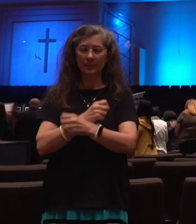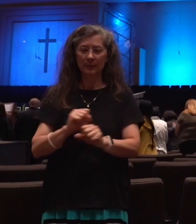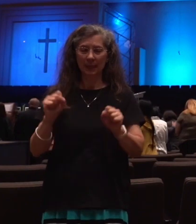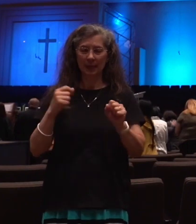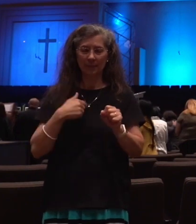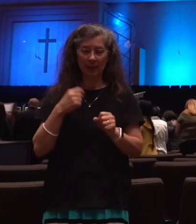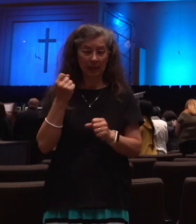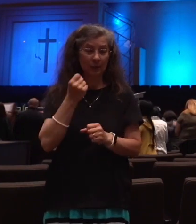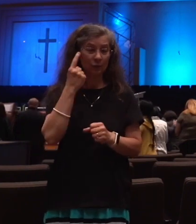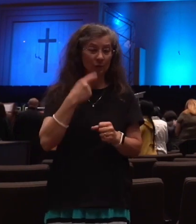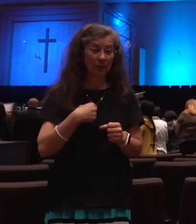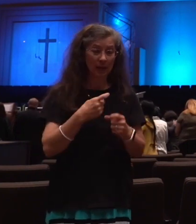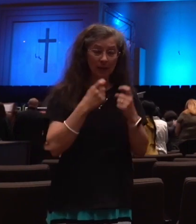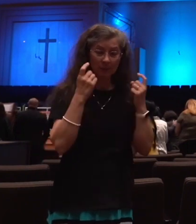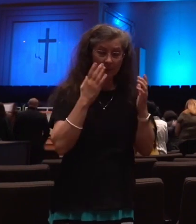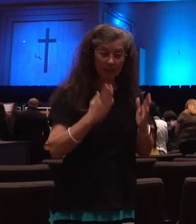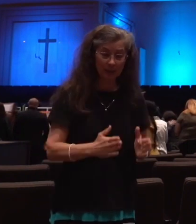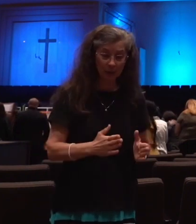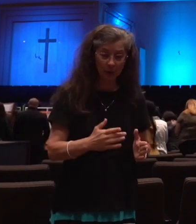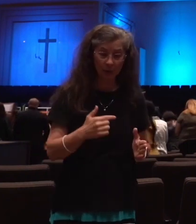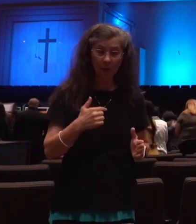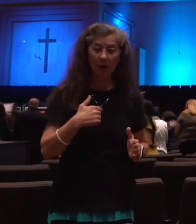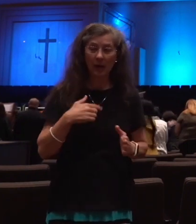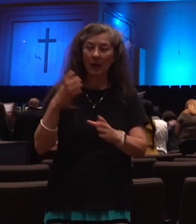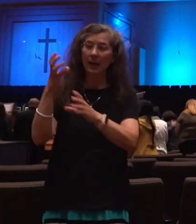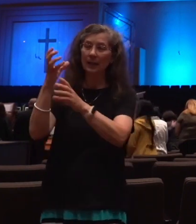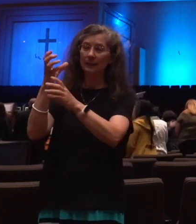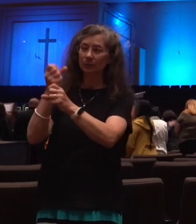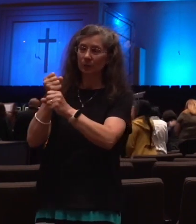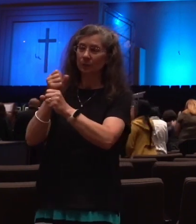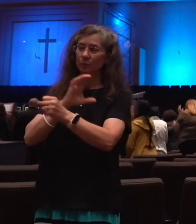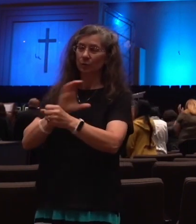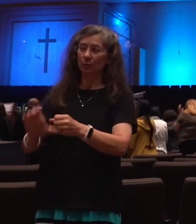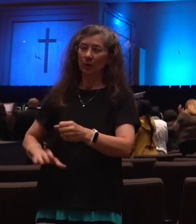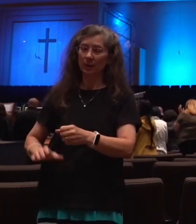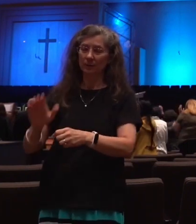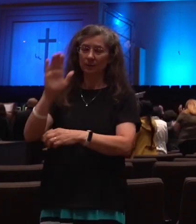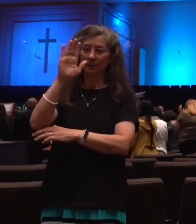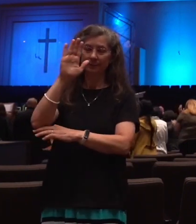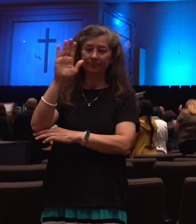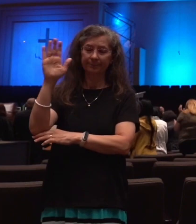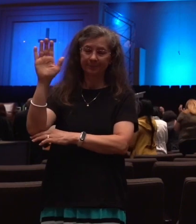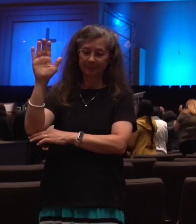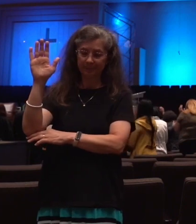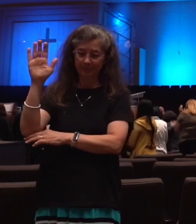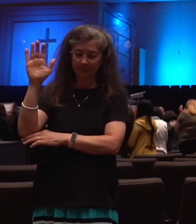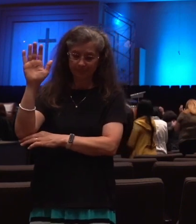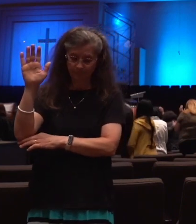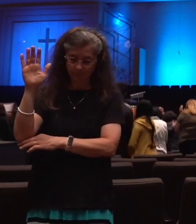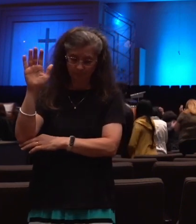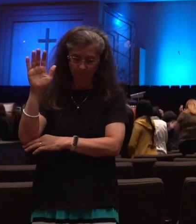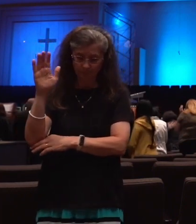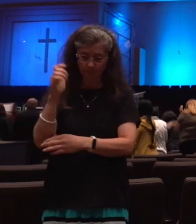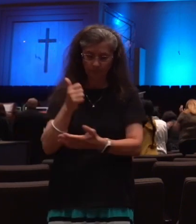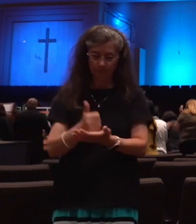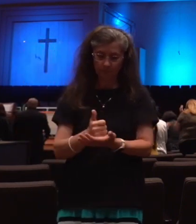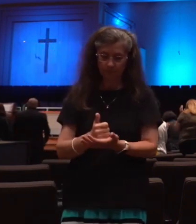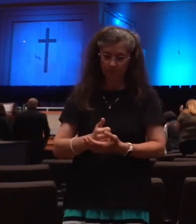I received Christ as my Savior. Let me see your hands as a testimony of that. Amen. Amen. Thank you.